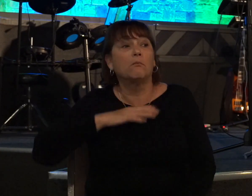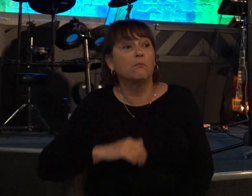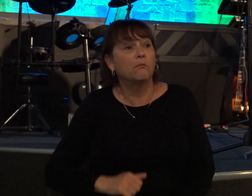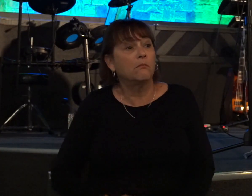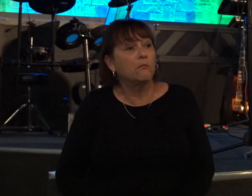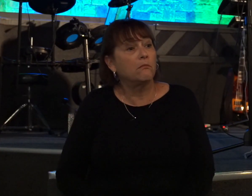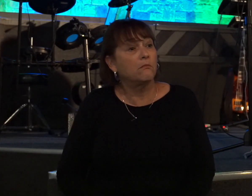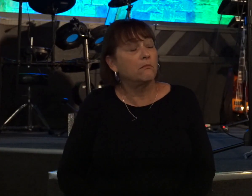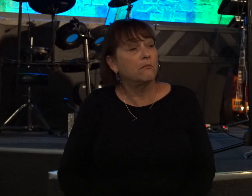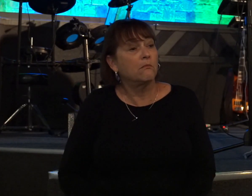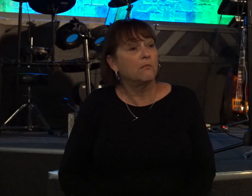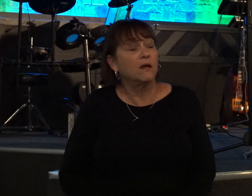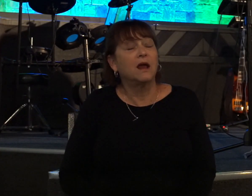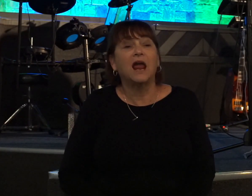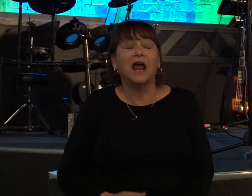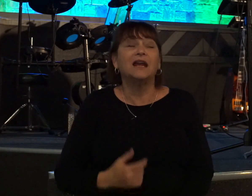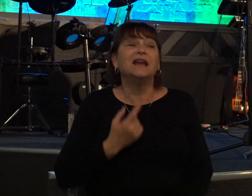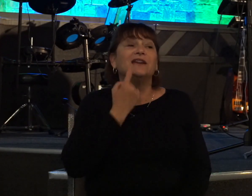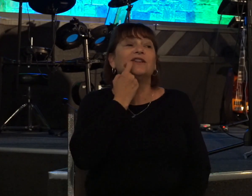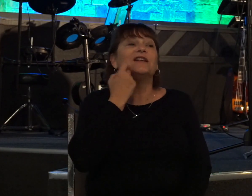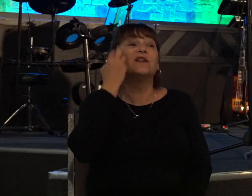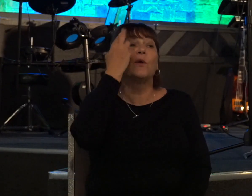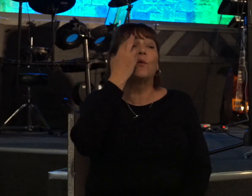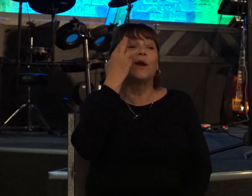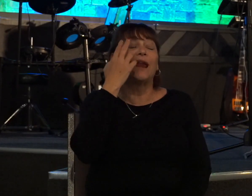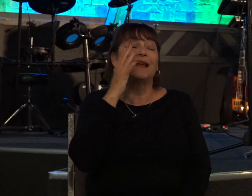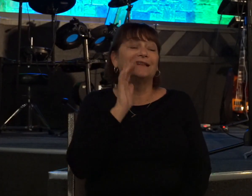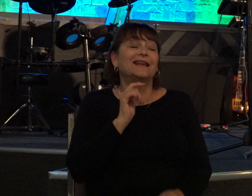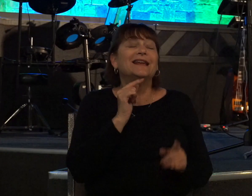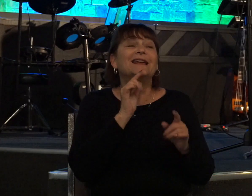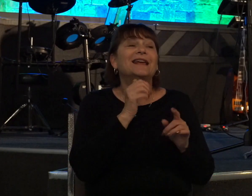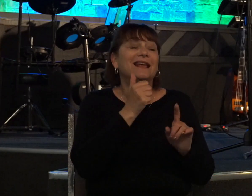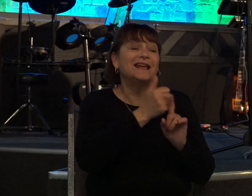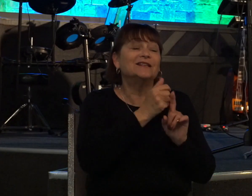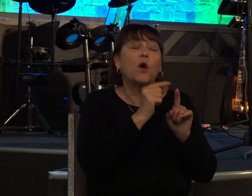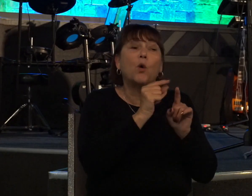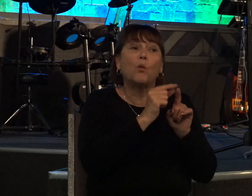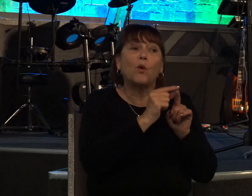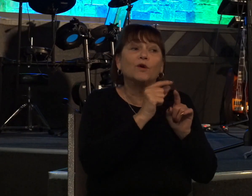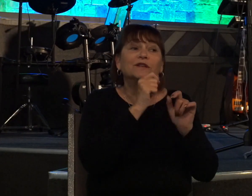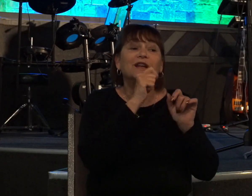and he just realized that by his own words he should be sentenced to death